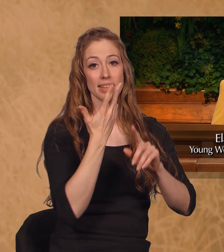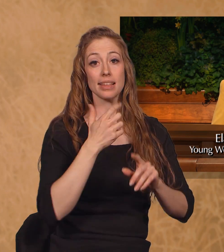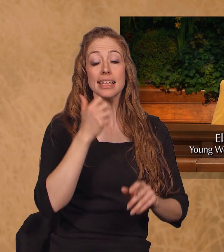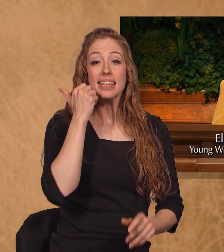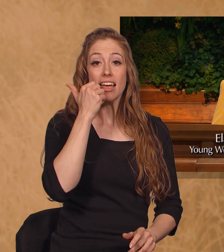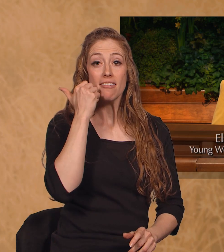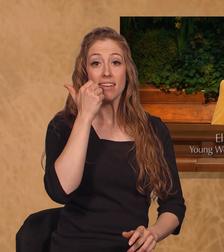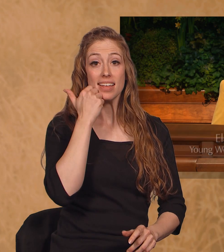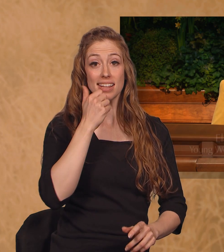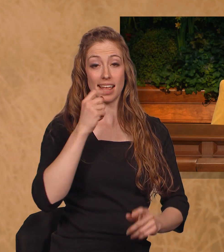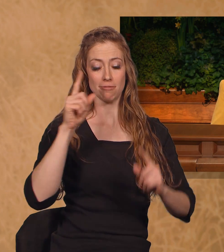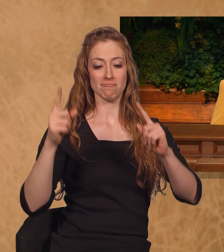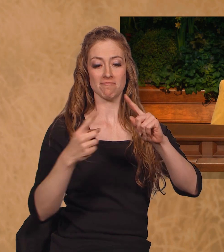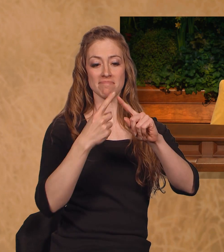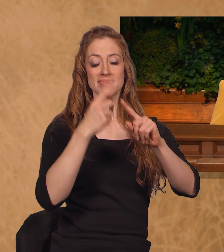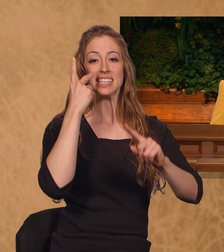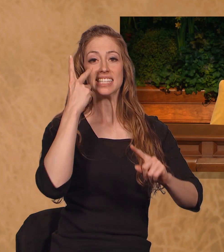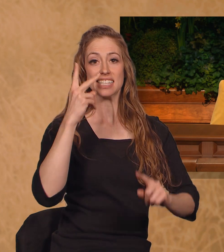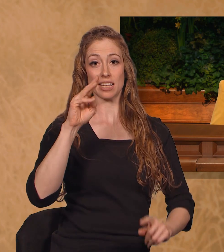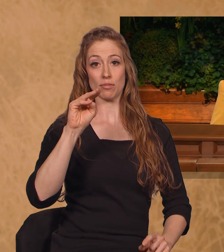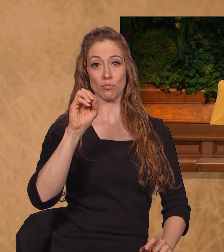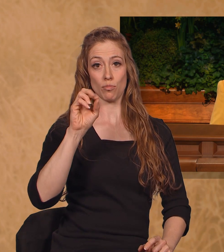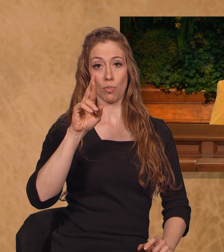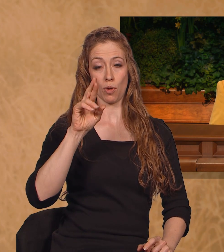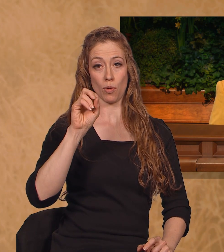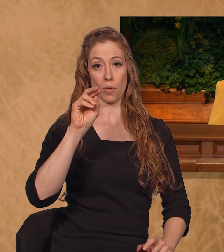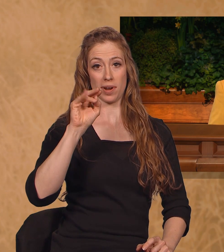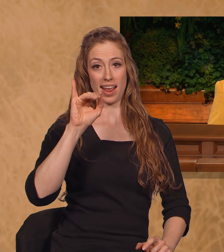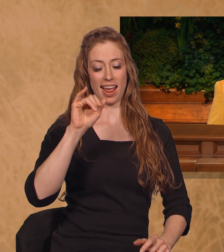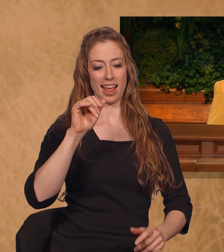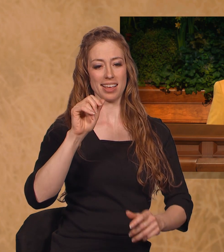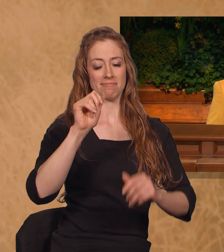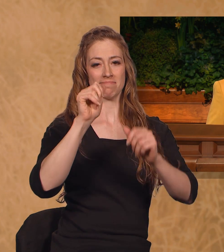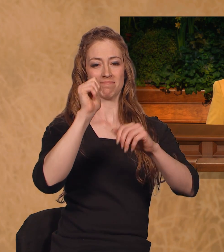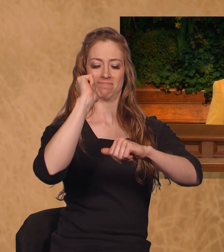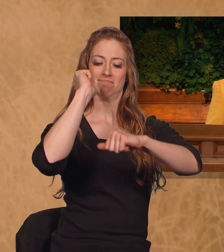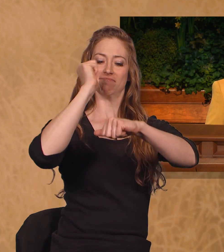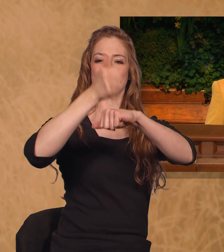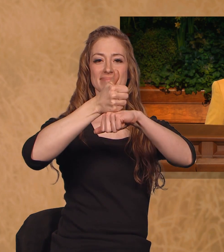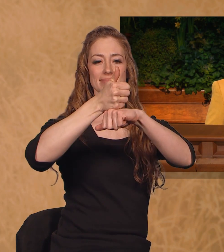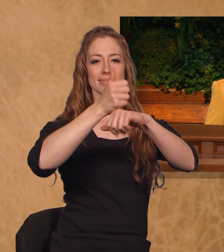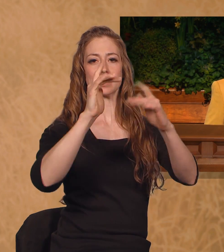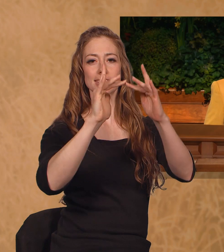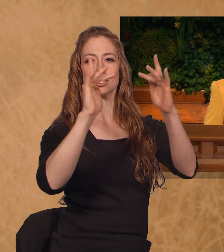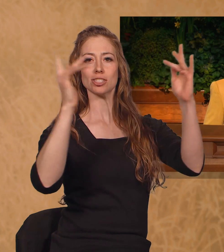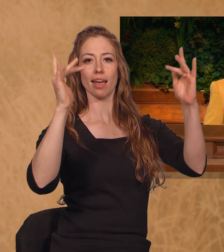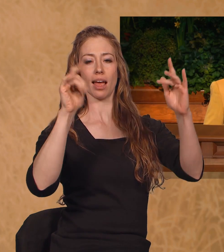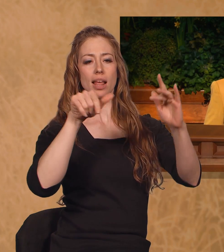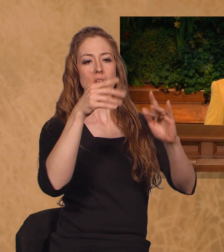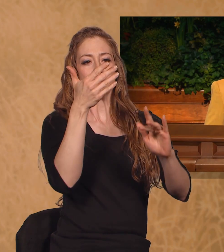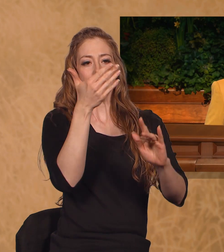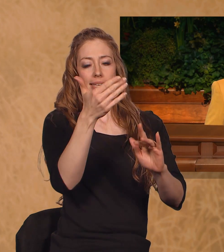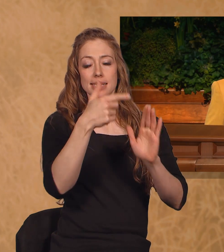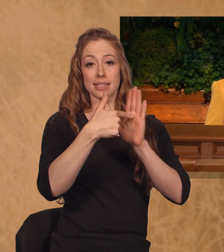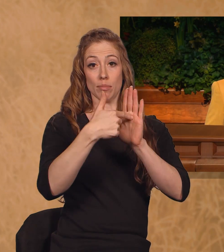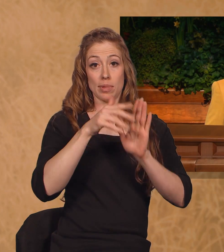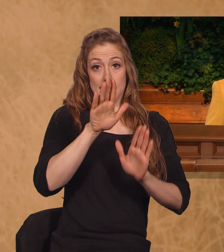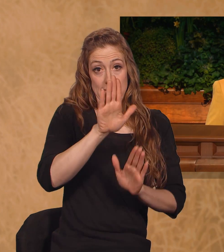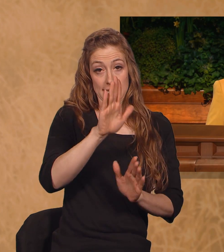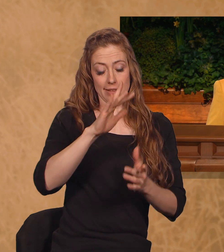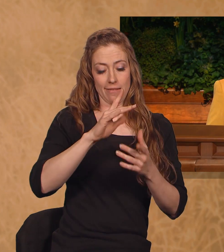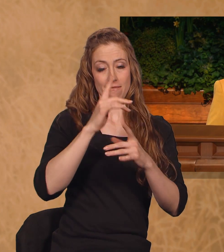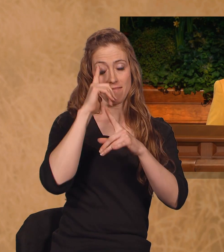the angel Moroni standing atop the temple as a shining symbol of not only his faith but ours.